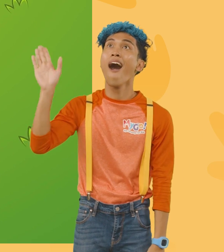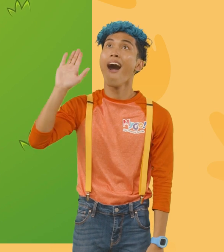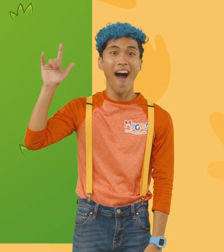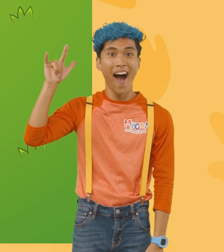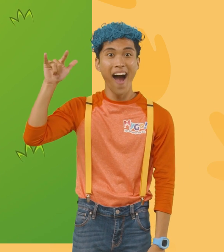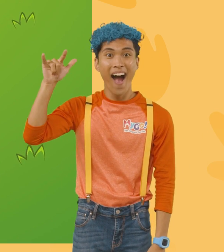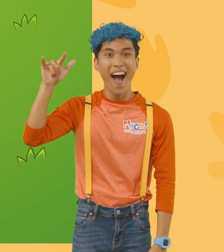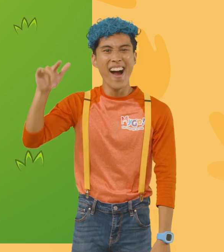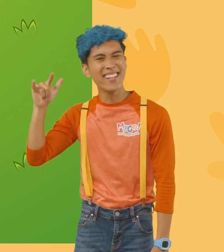airplane!